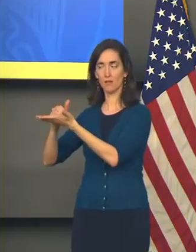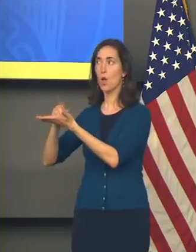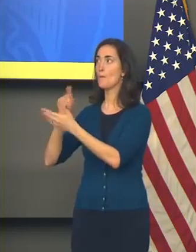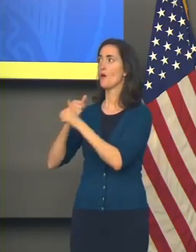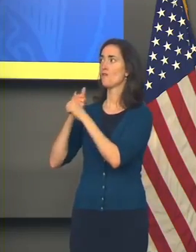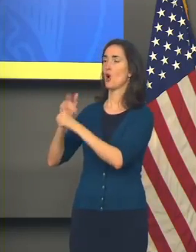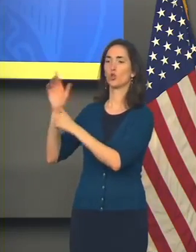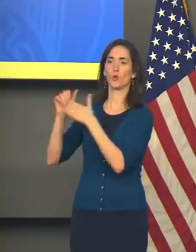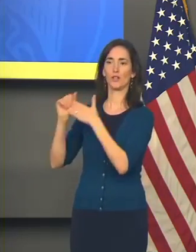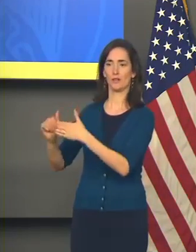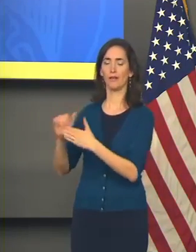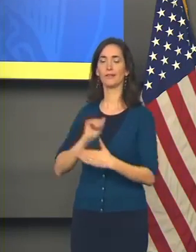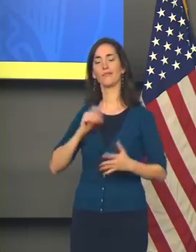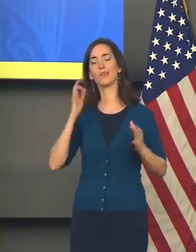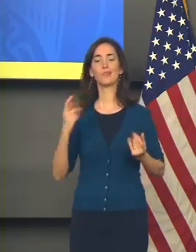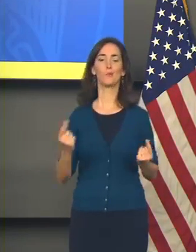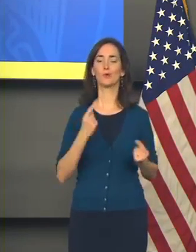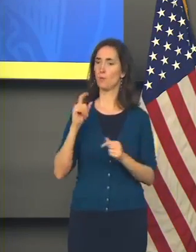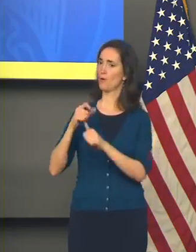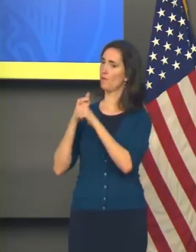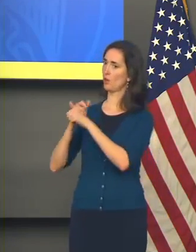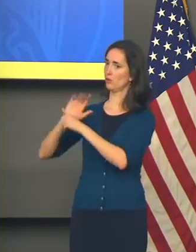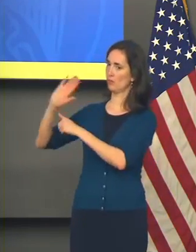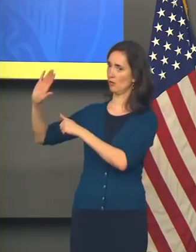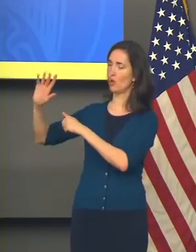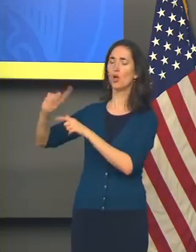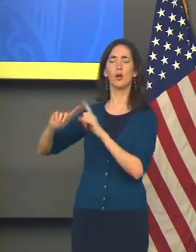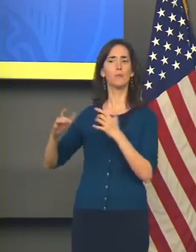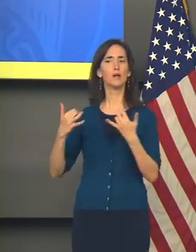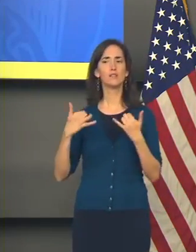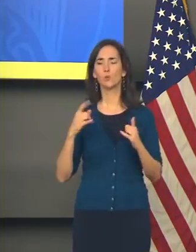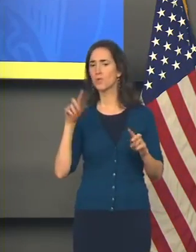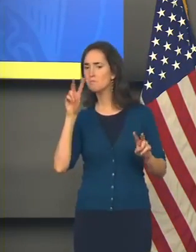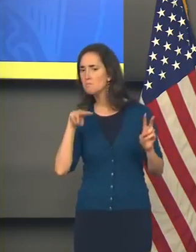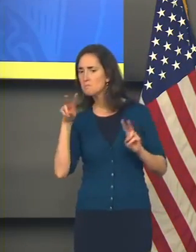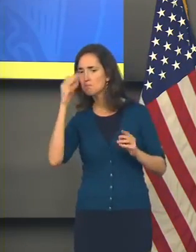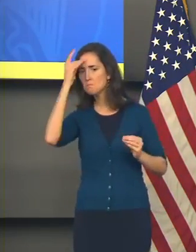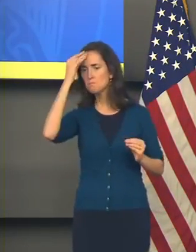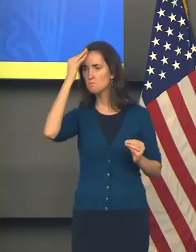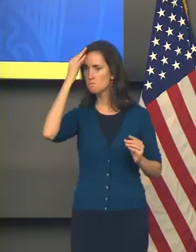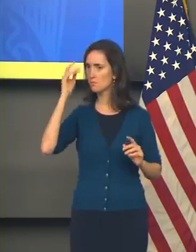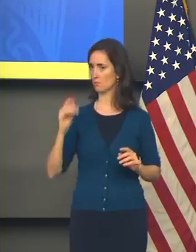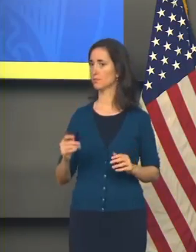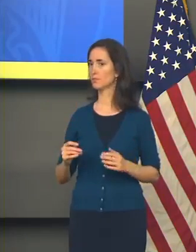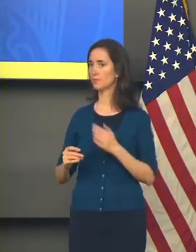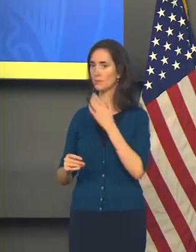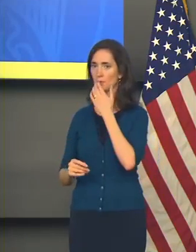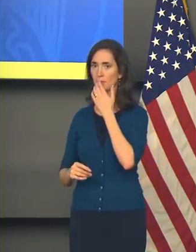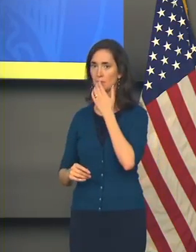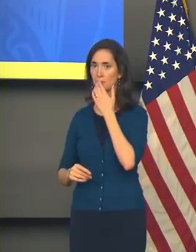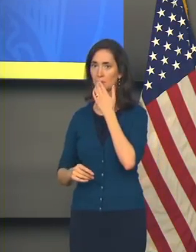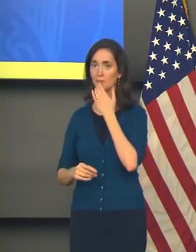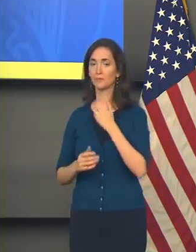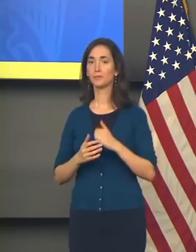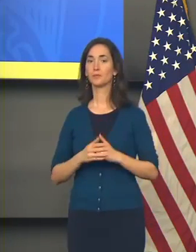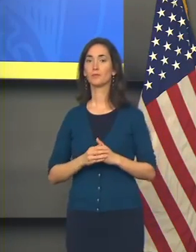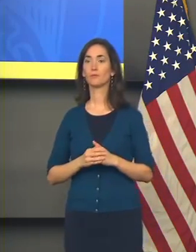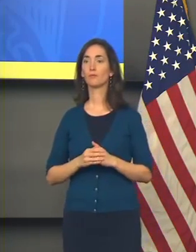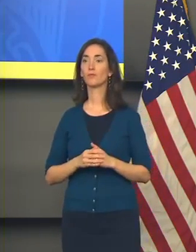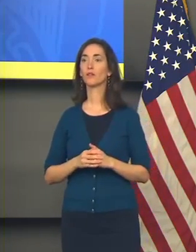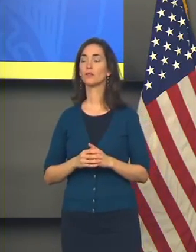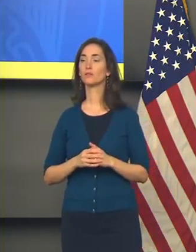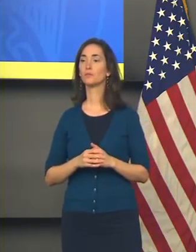The most compelling